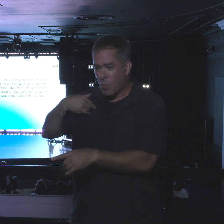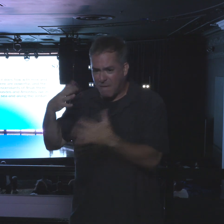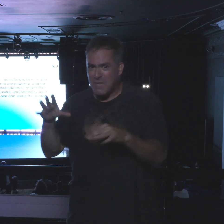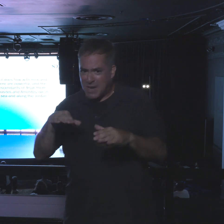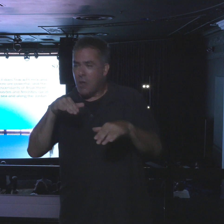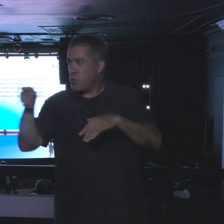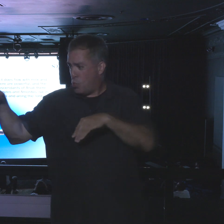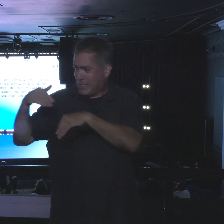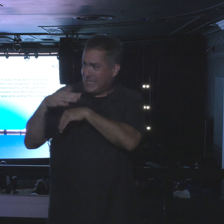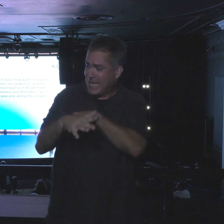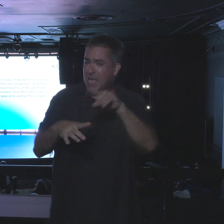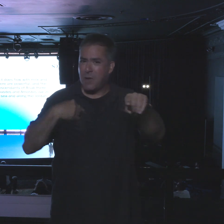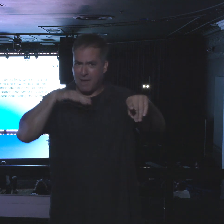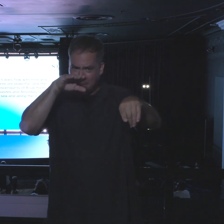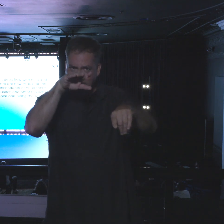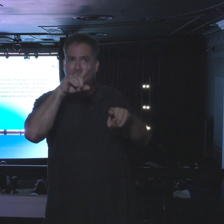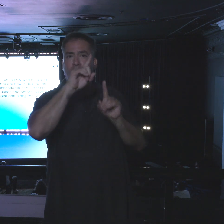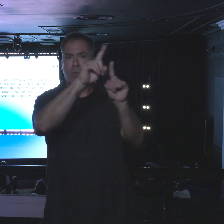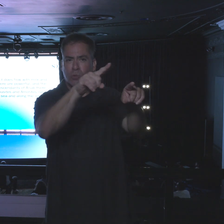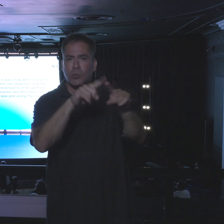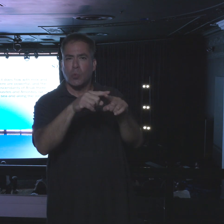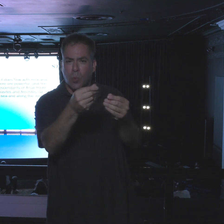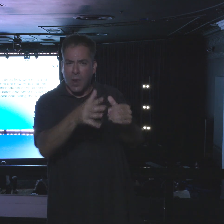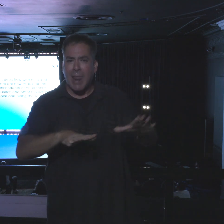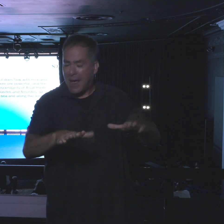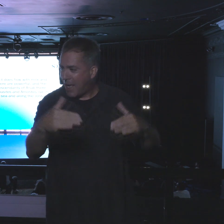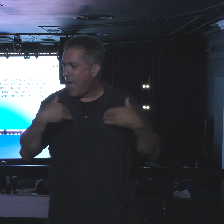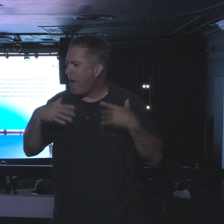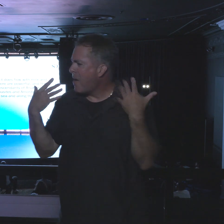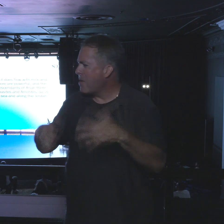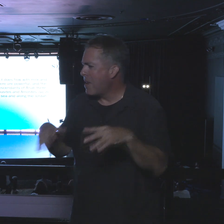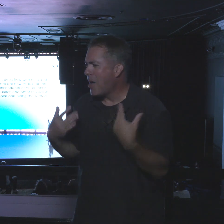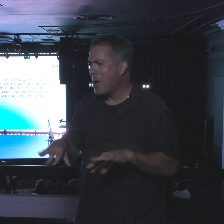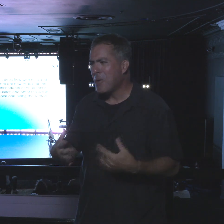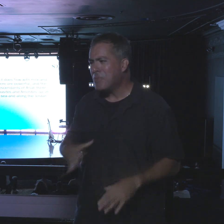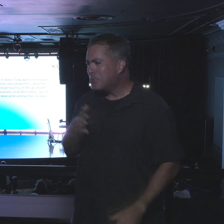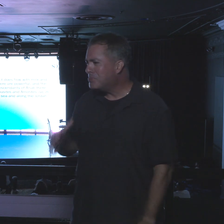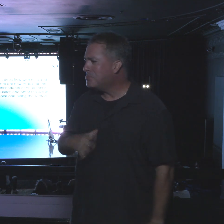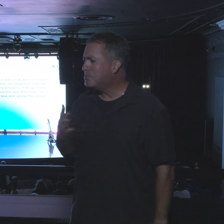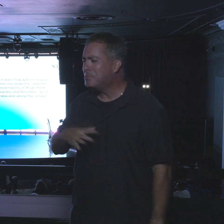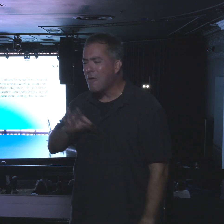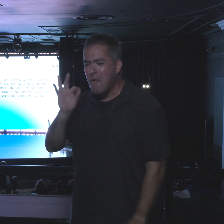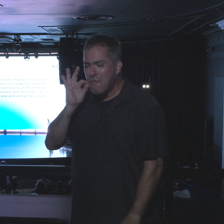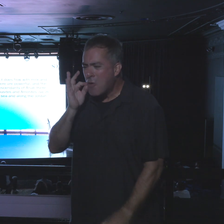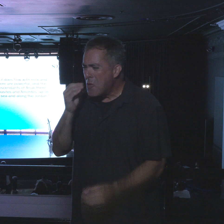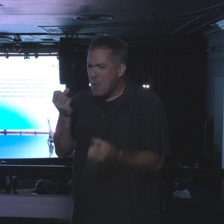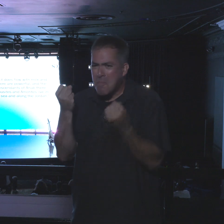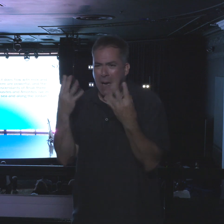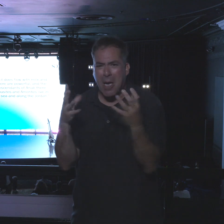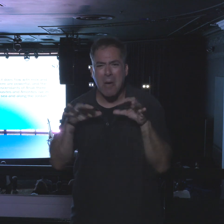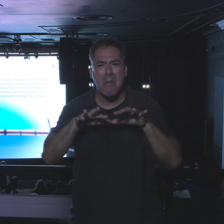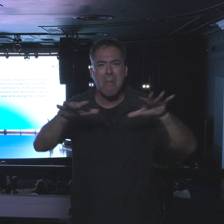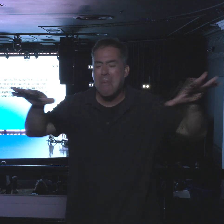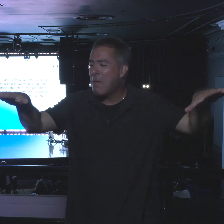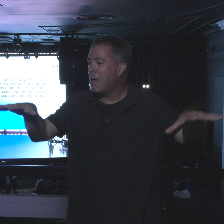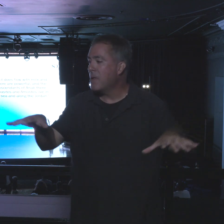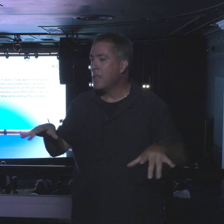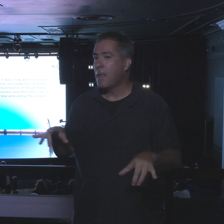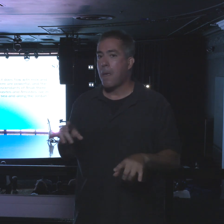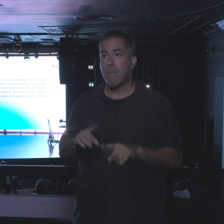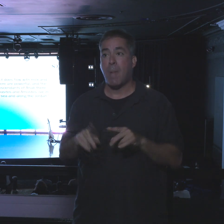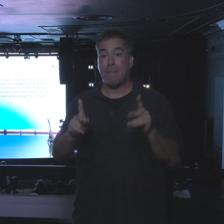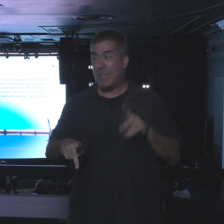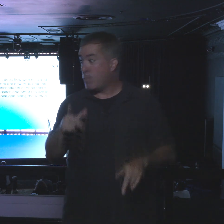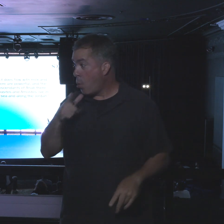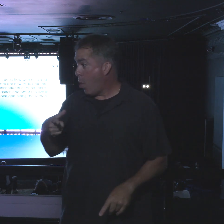sent us, and it does flow. With milk and honey. Here is its fruit. But the people who live